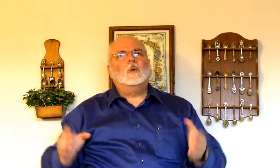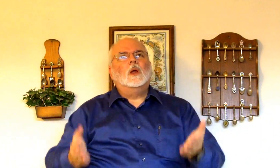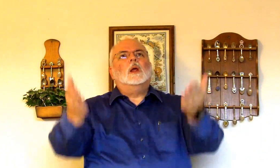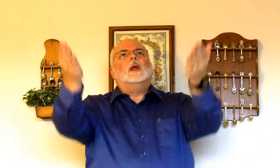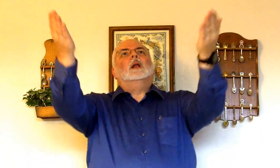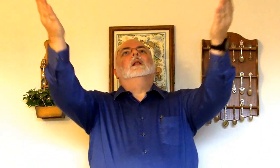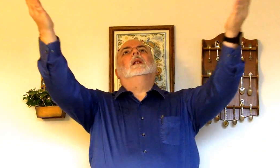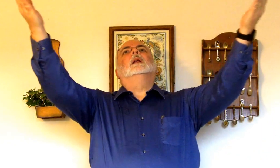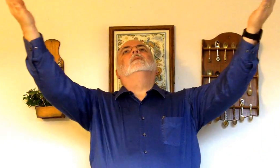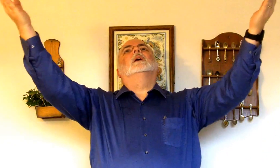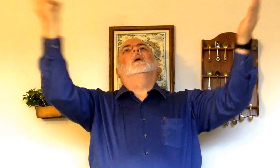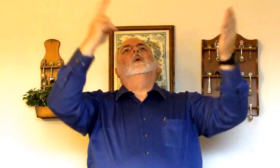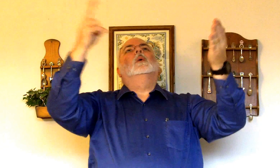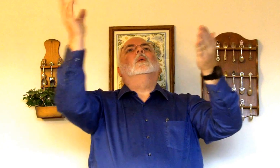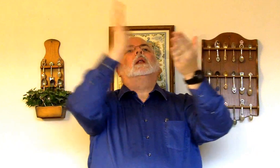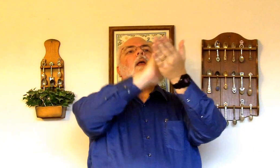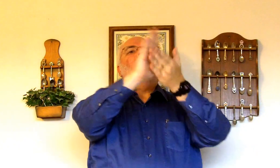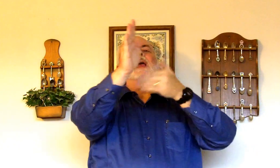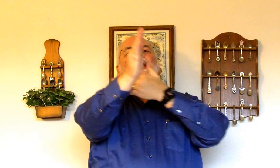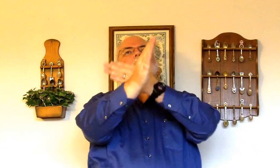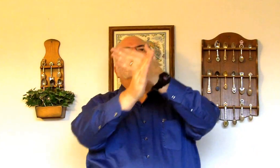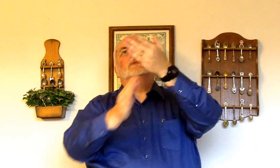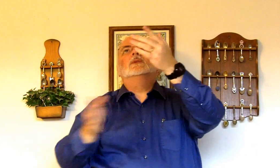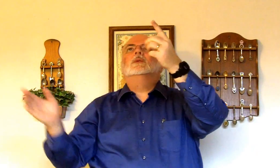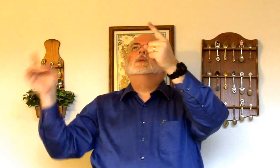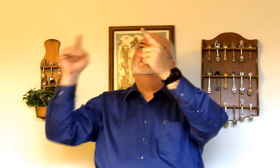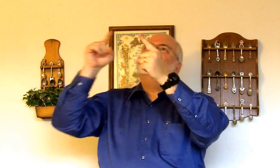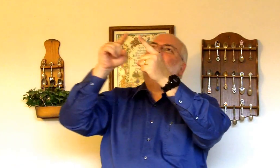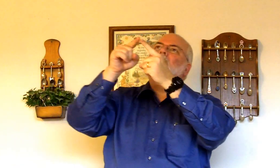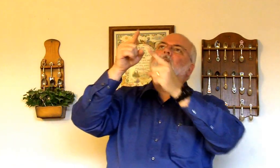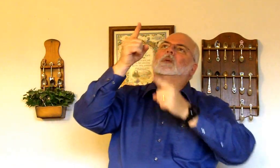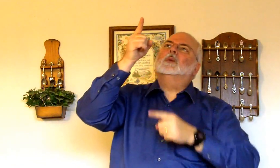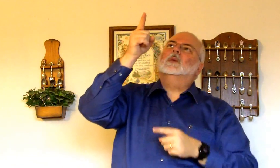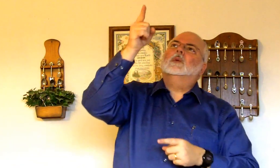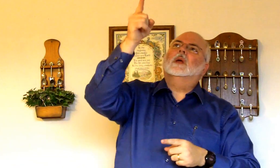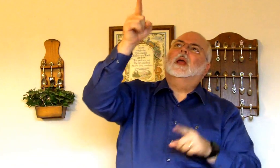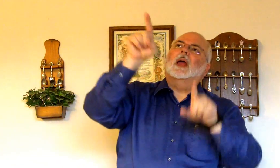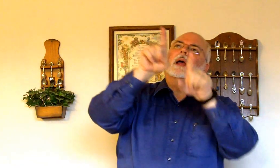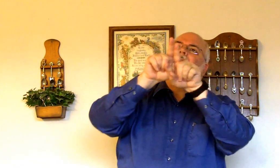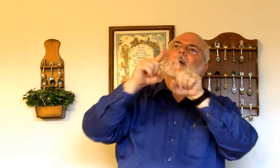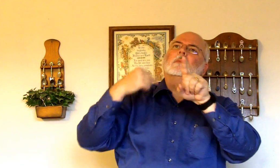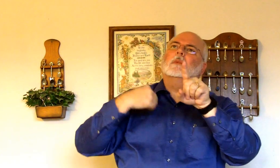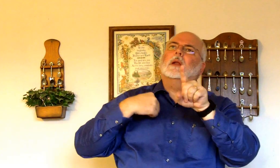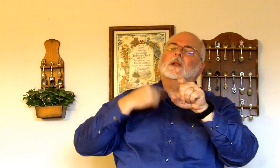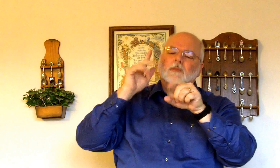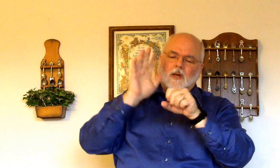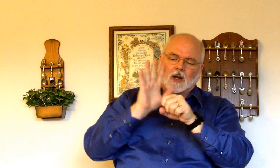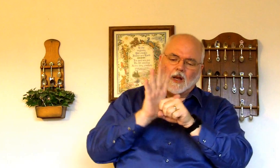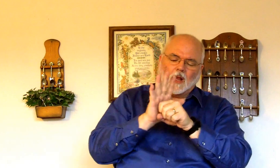Lifting holy hands to you, as I pledge my love